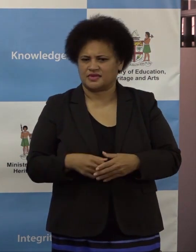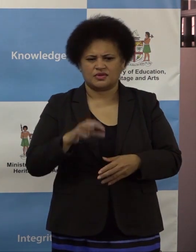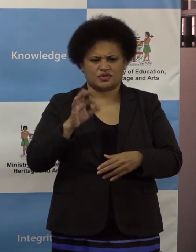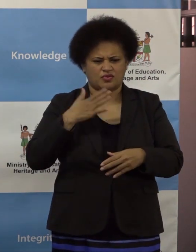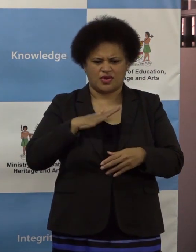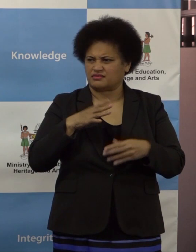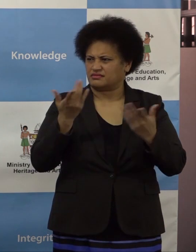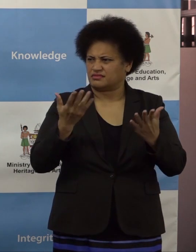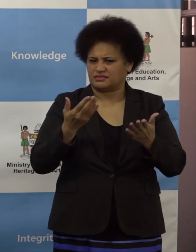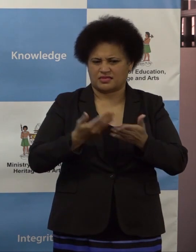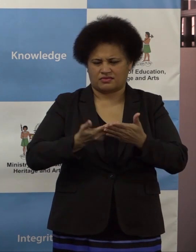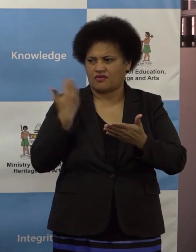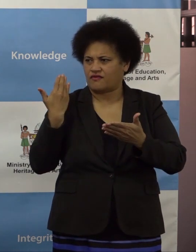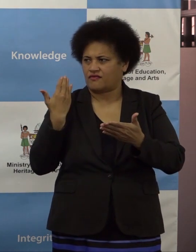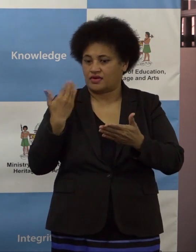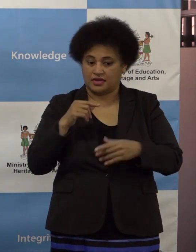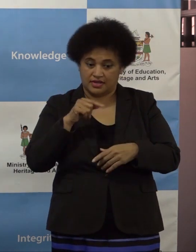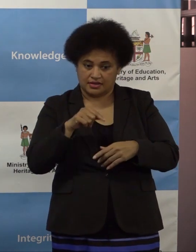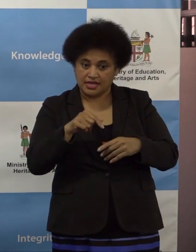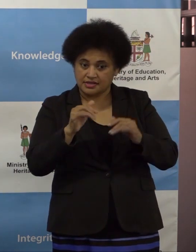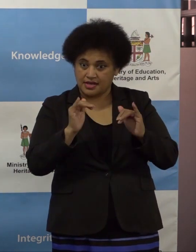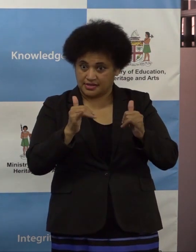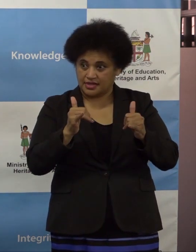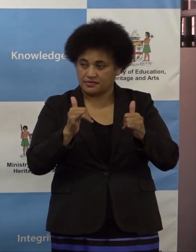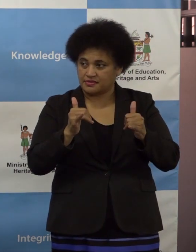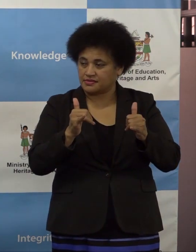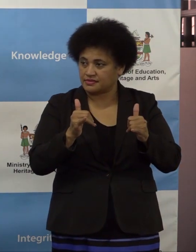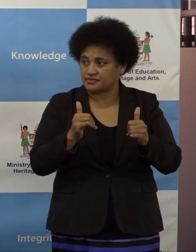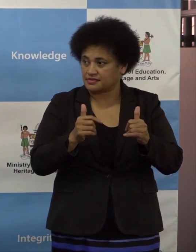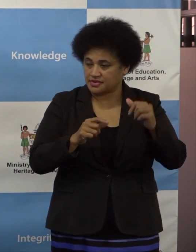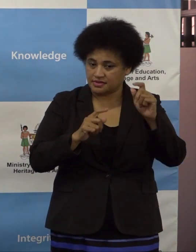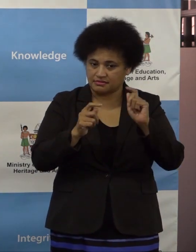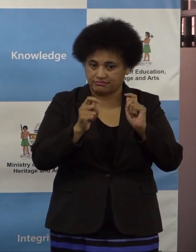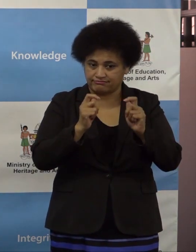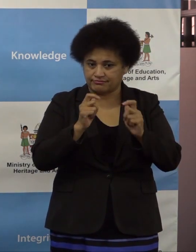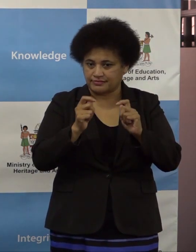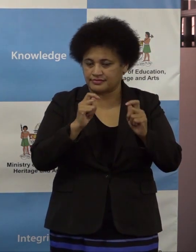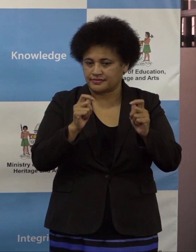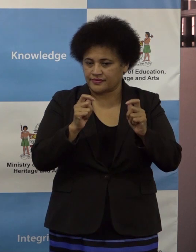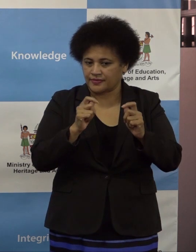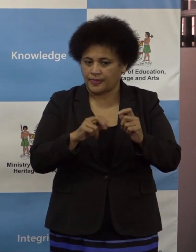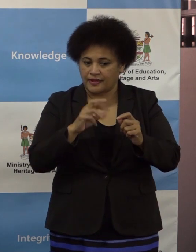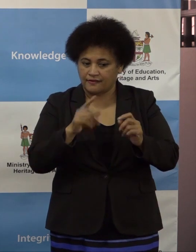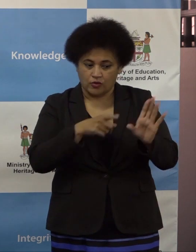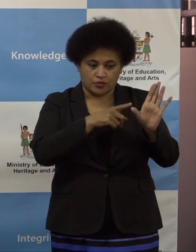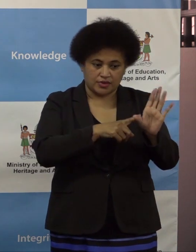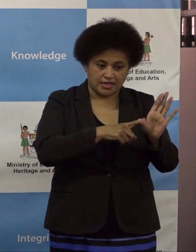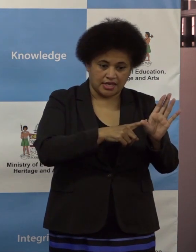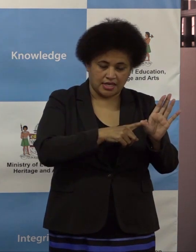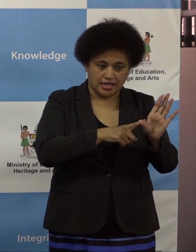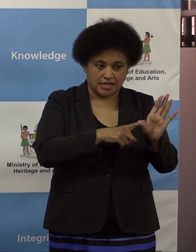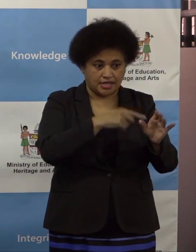want to lose that because this exam that we are talking about or the assessment we are talking about for years 11 to